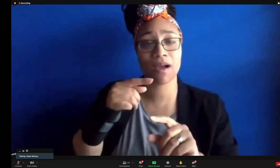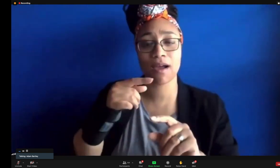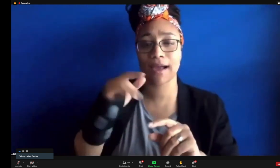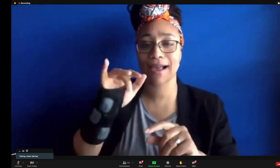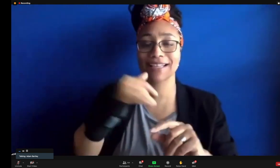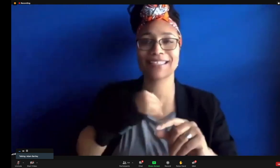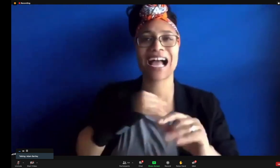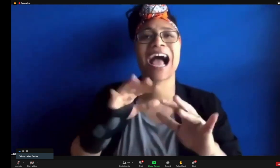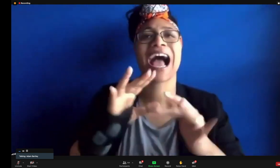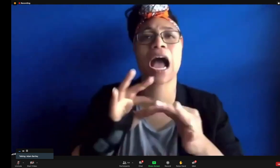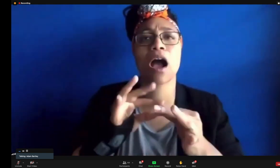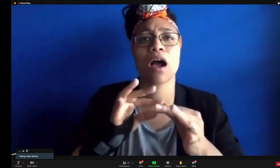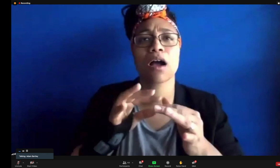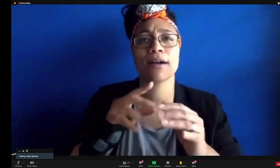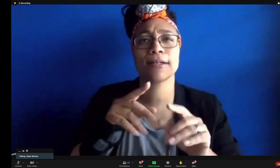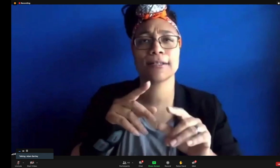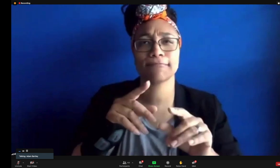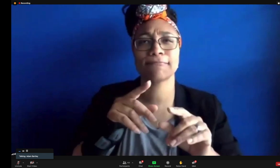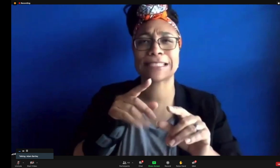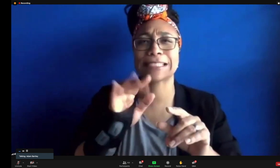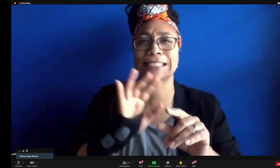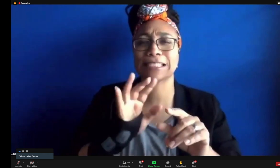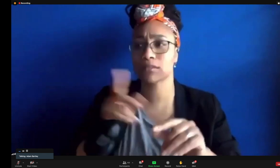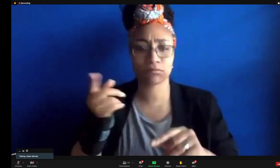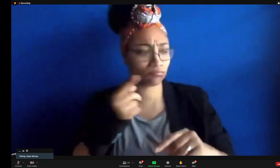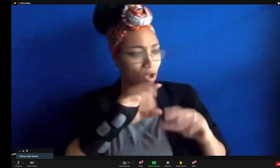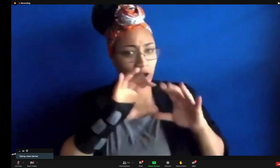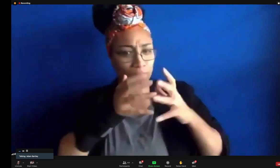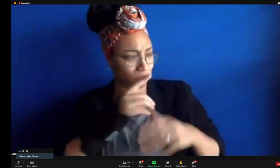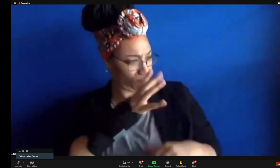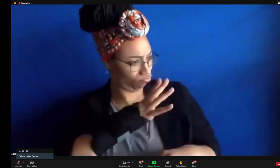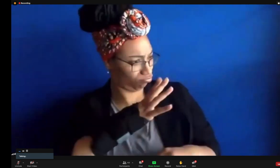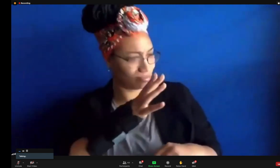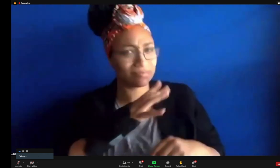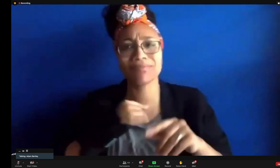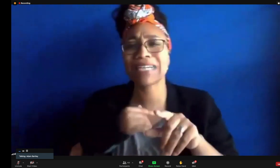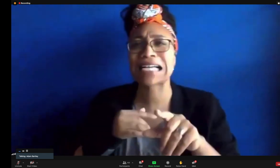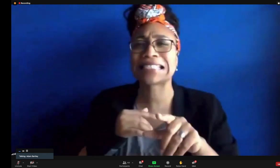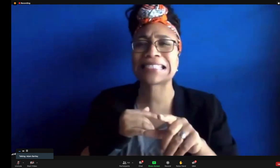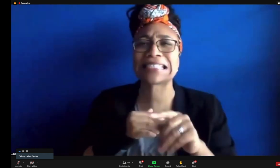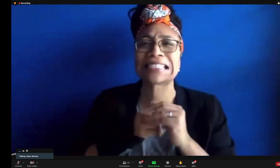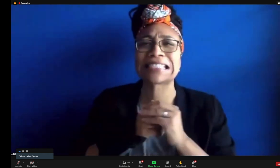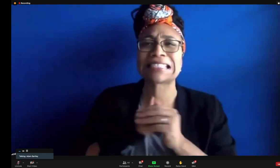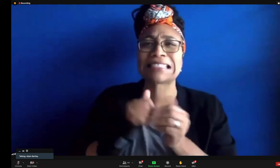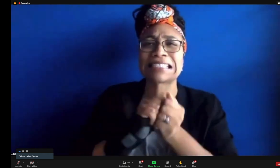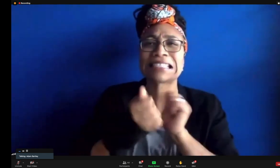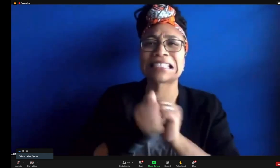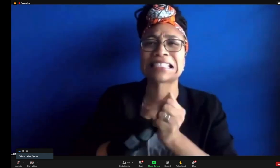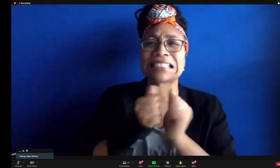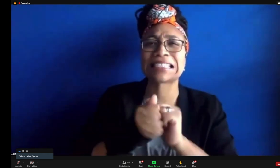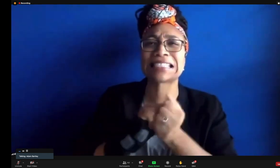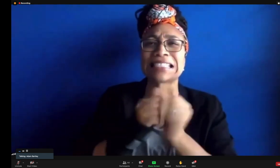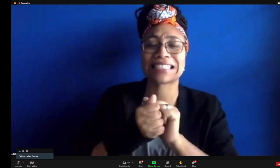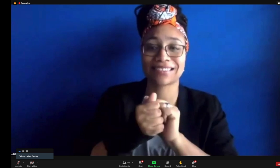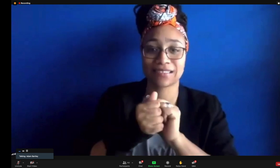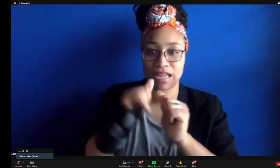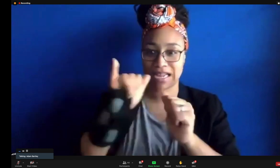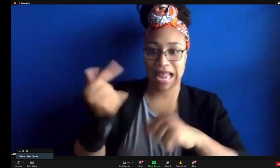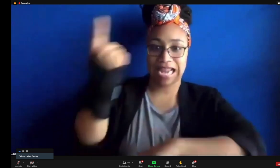Now, one thing that did frustrate me at times was where I would find the nuanced thing about it that wasn't